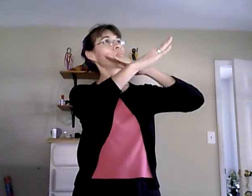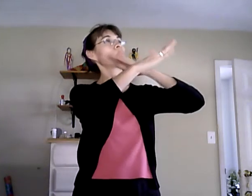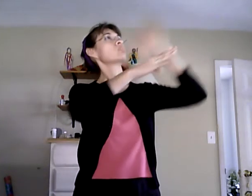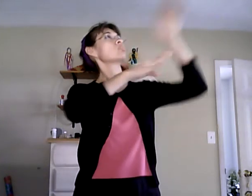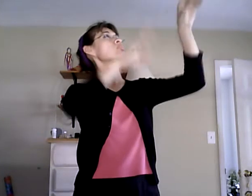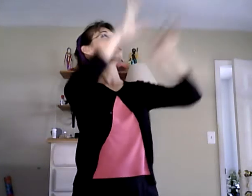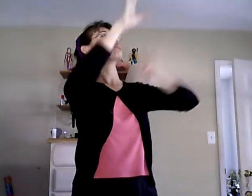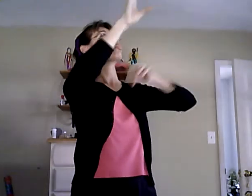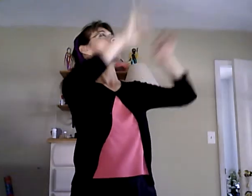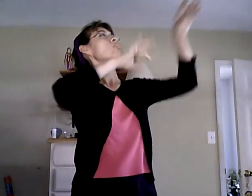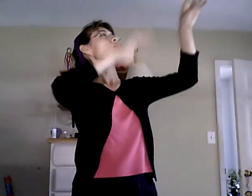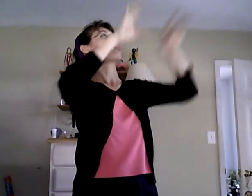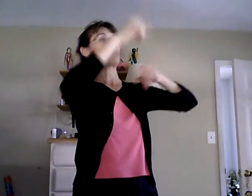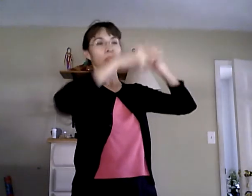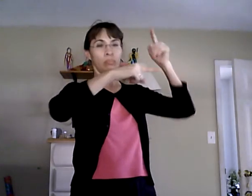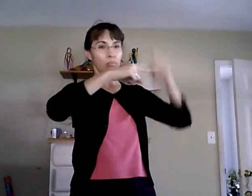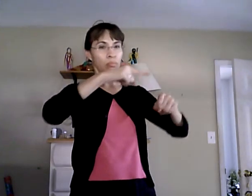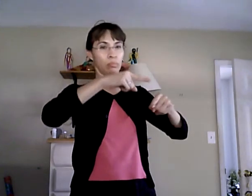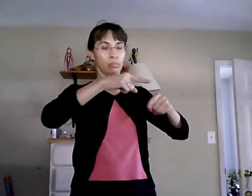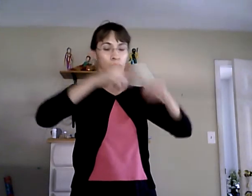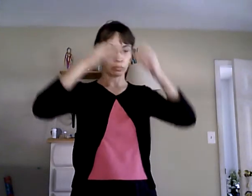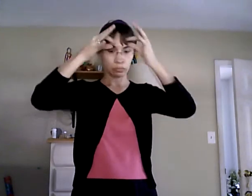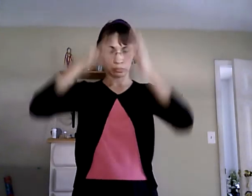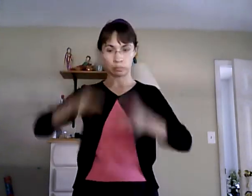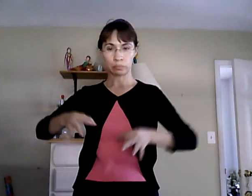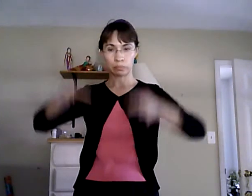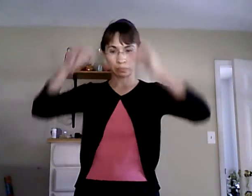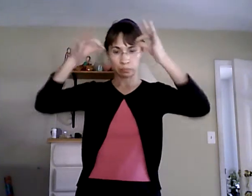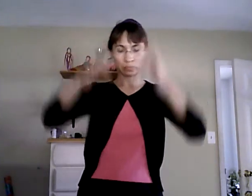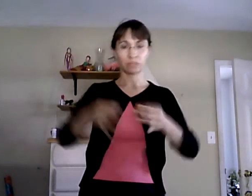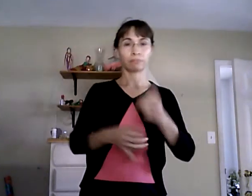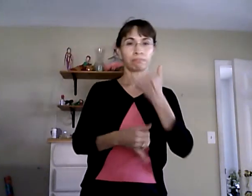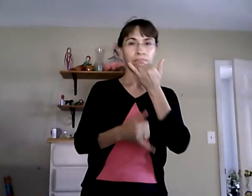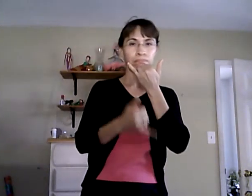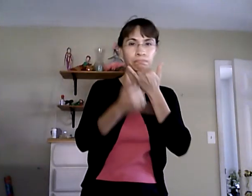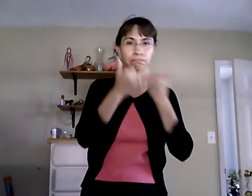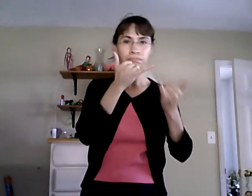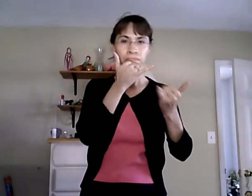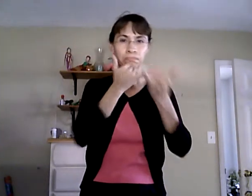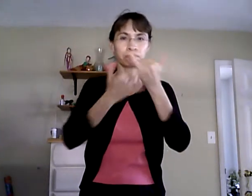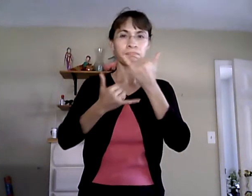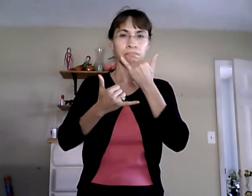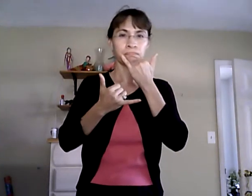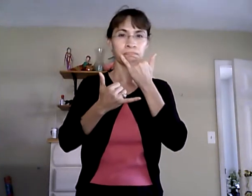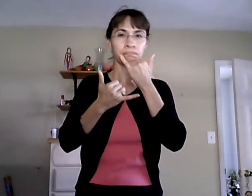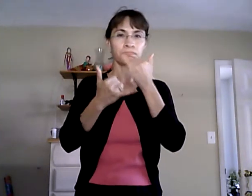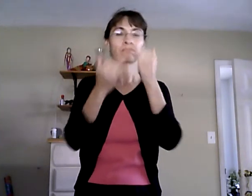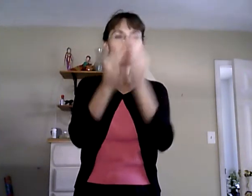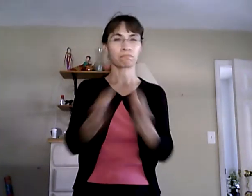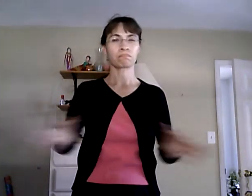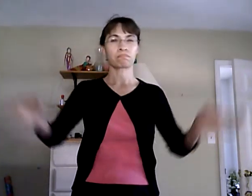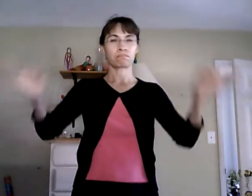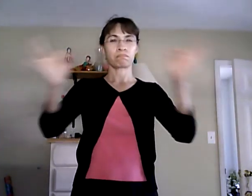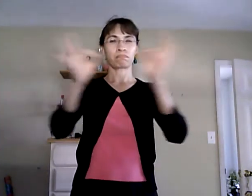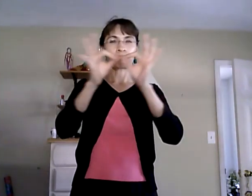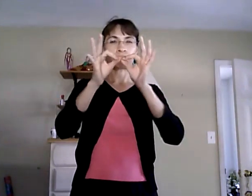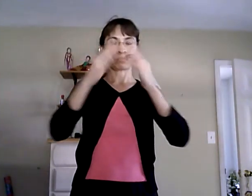according to them so it is very important that you are open to receive all this